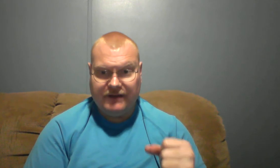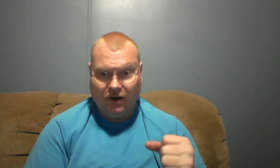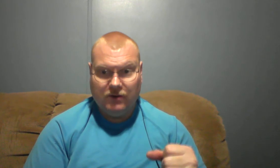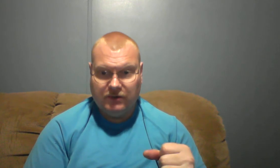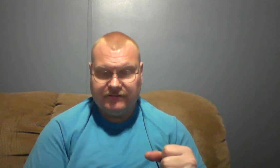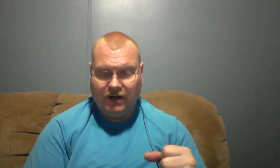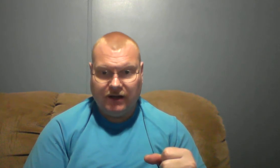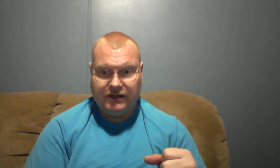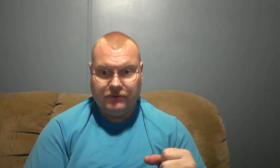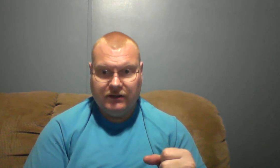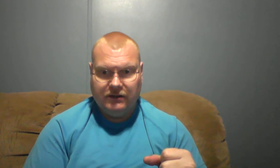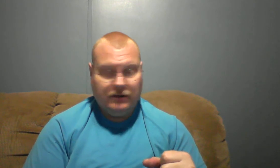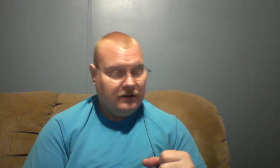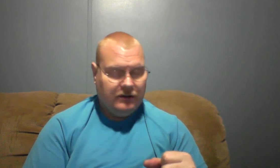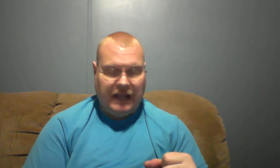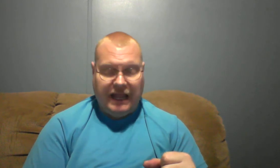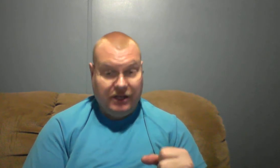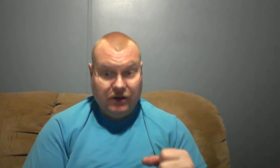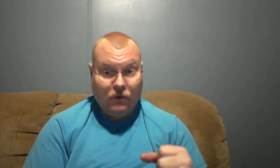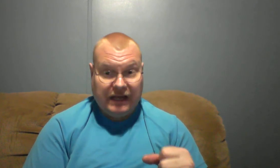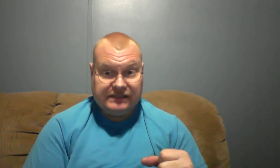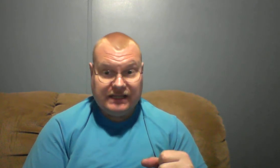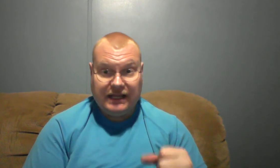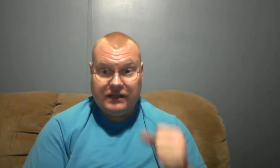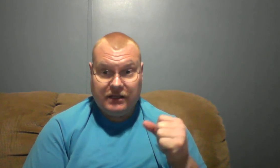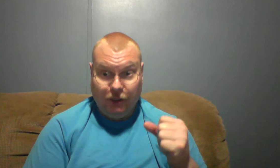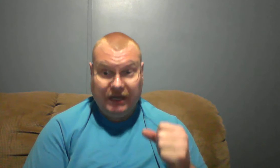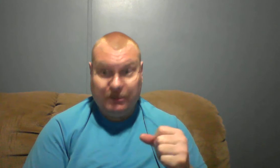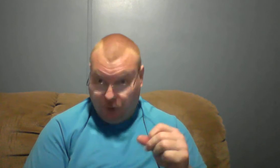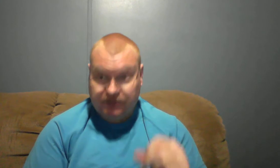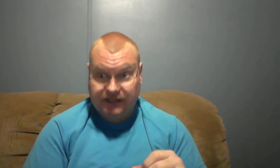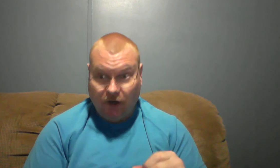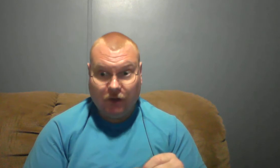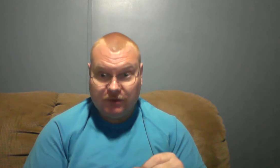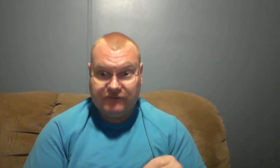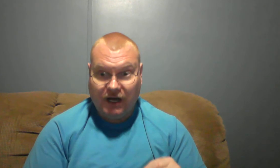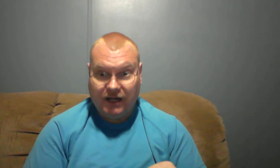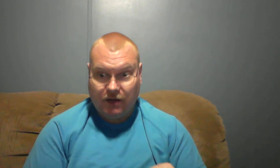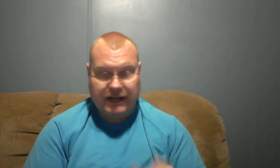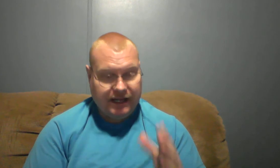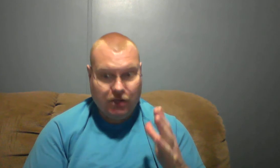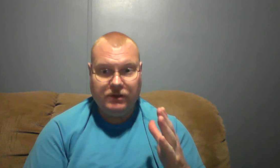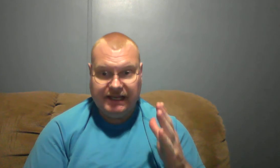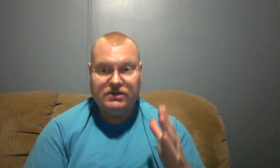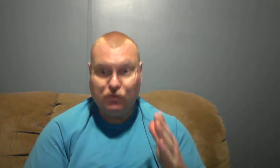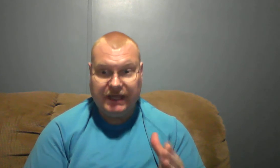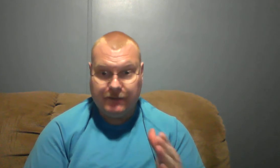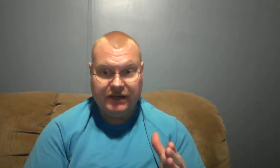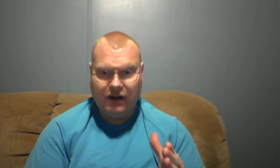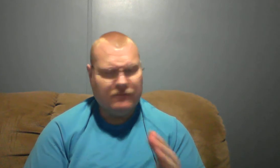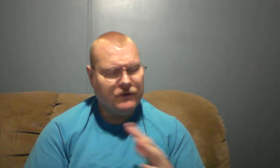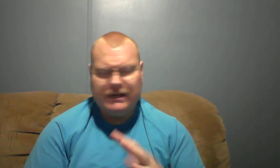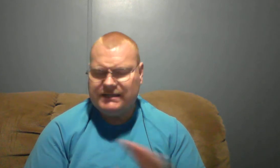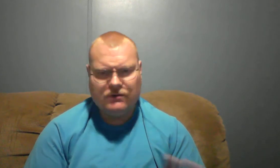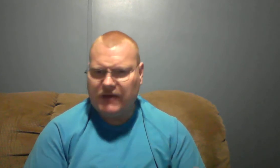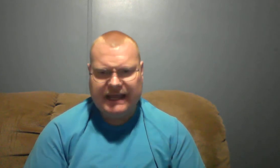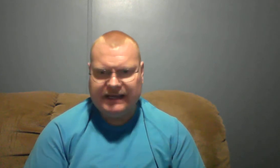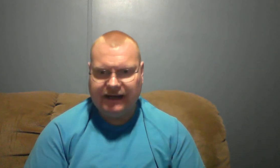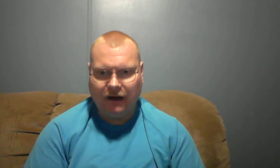armor of God on and you know what I say you need to put the armor of God on and you need to keep it on there is no taking it off